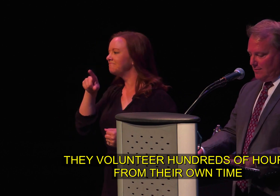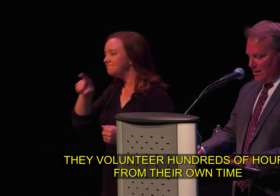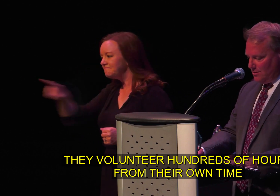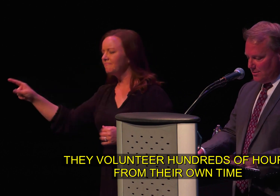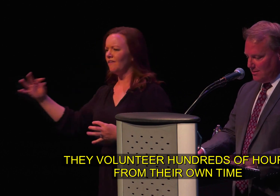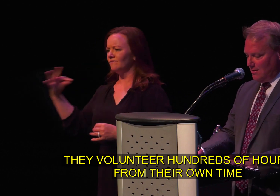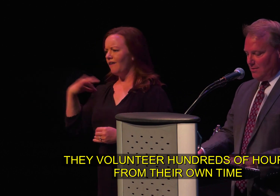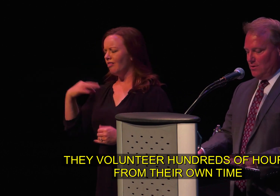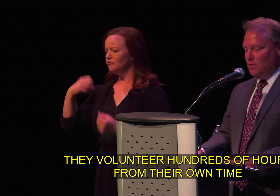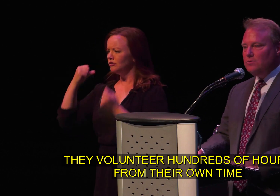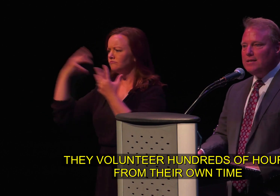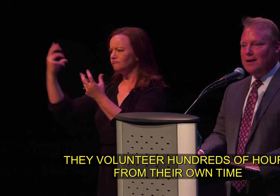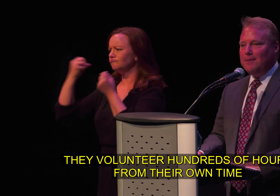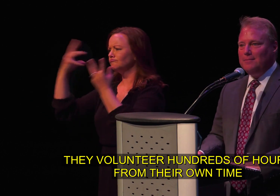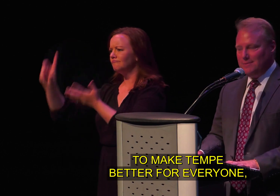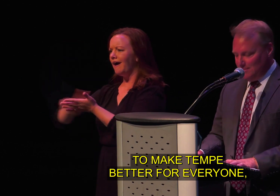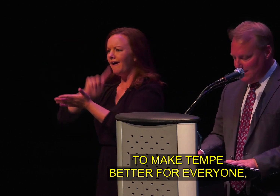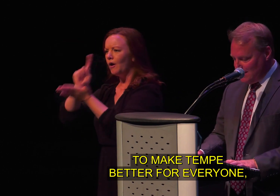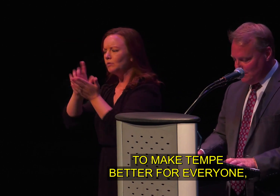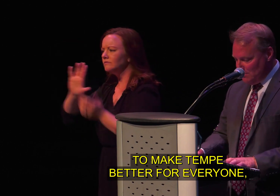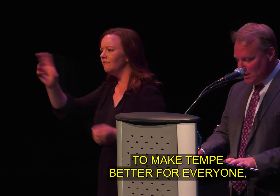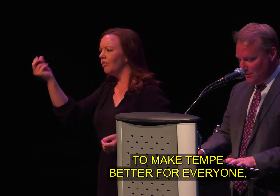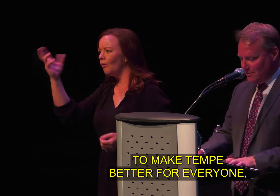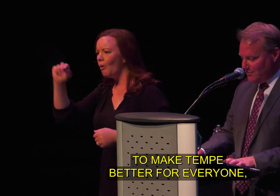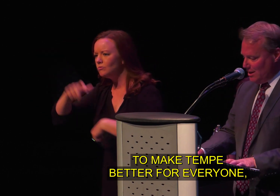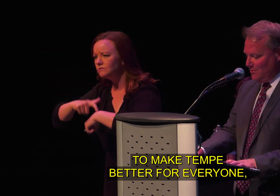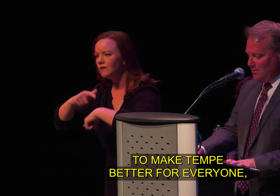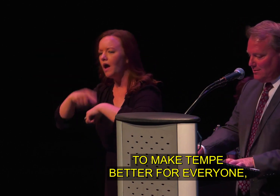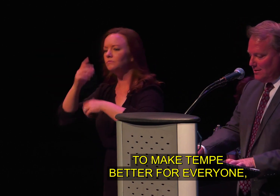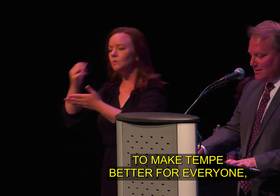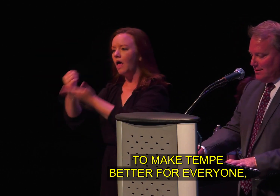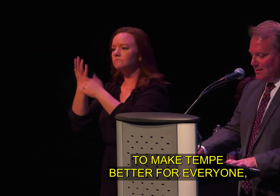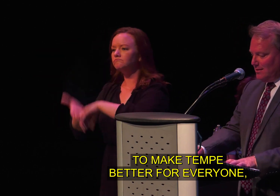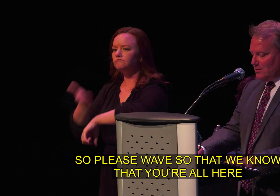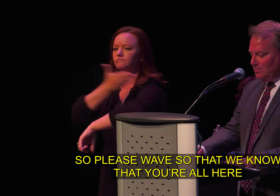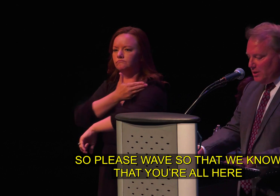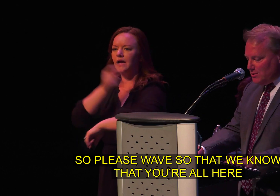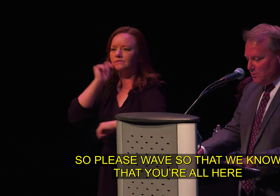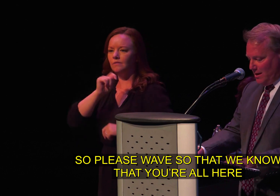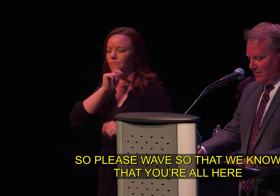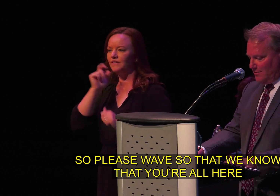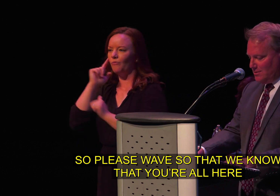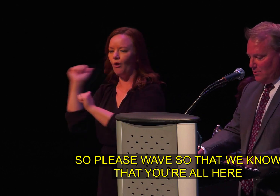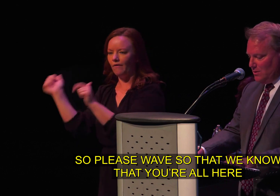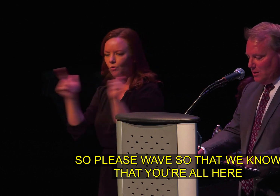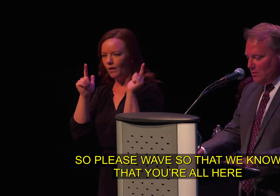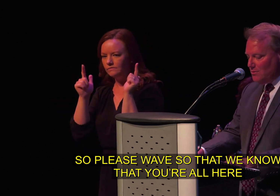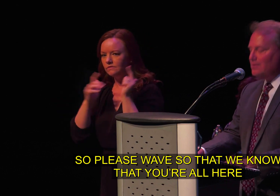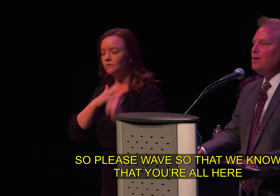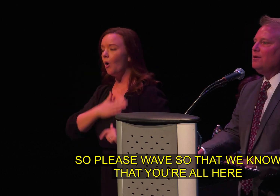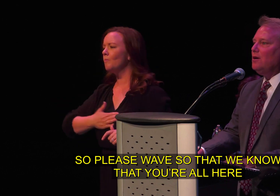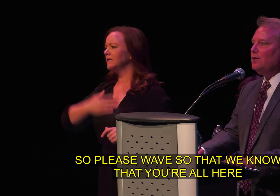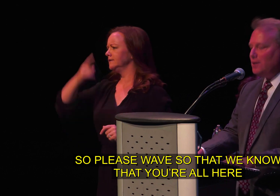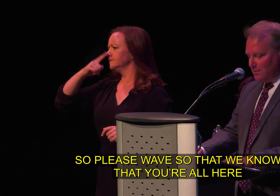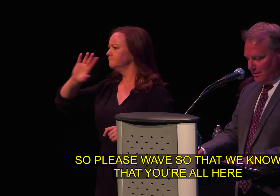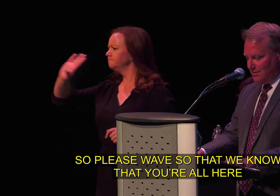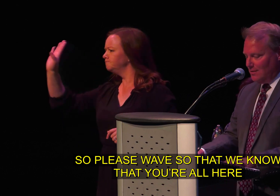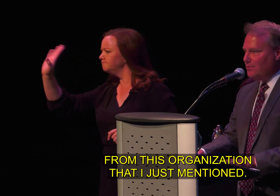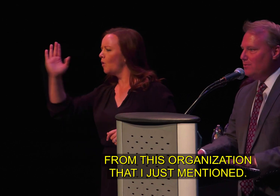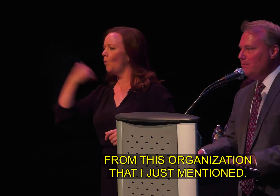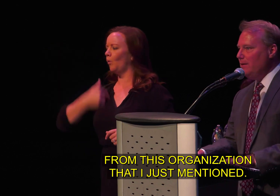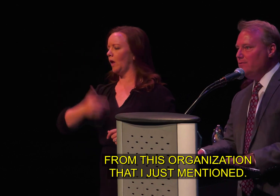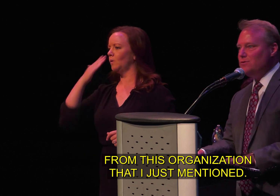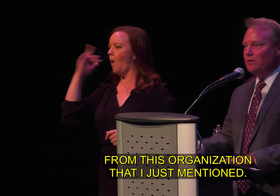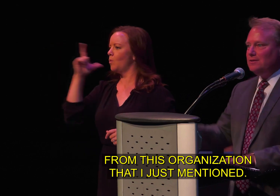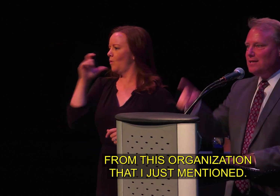of hours of their own time to make tempe better for everyone so please wave so we know that you're all are here